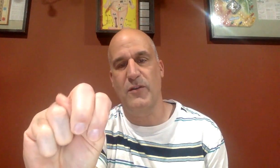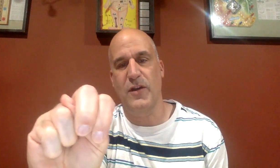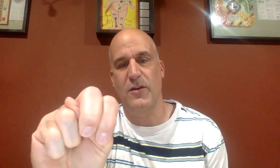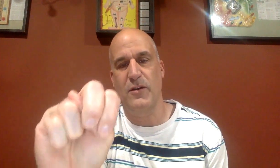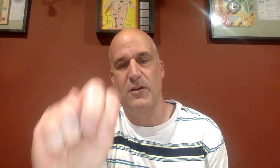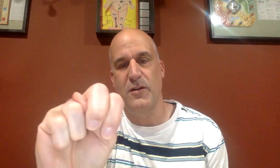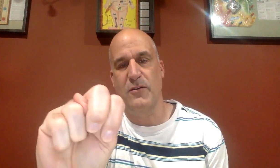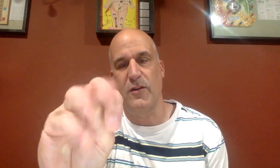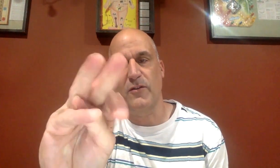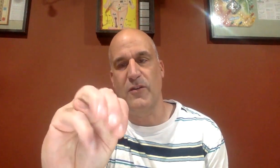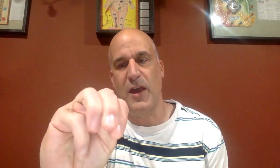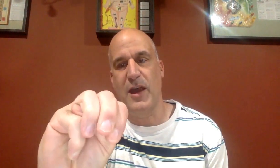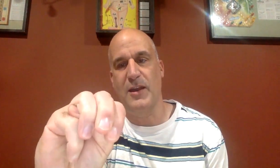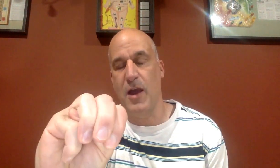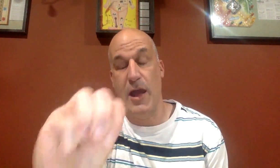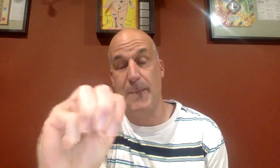finger. So this is M.